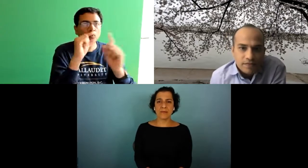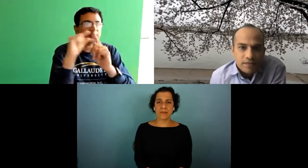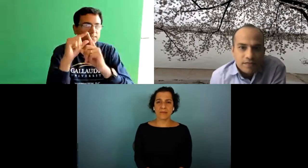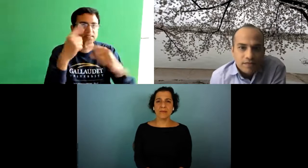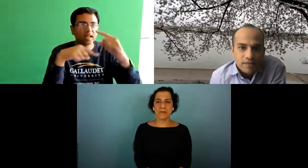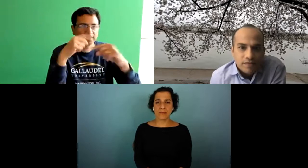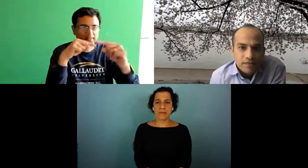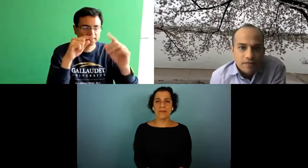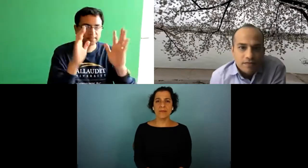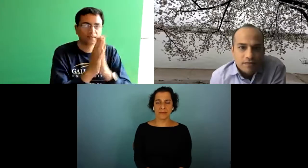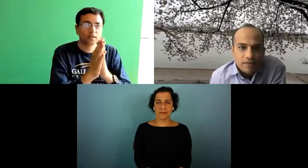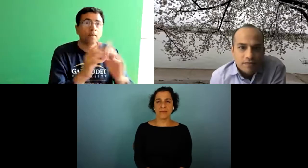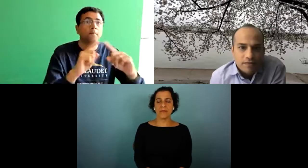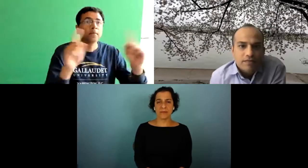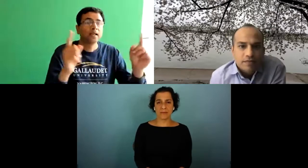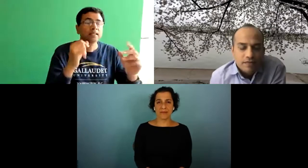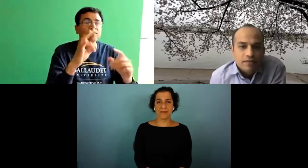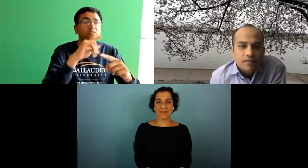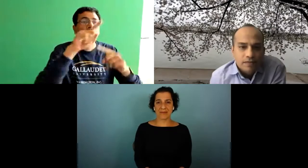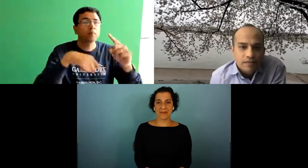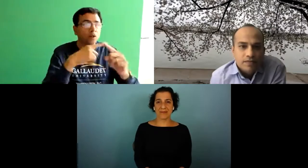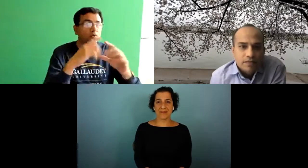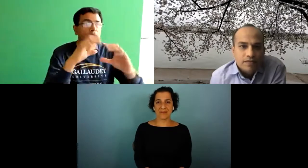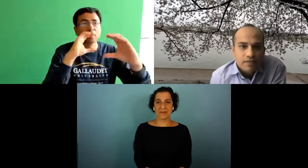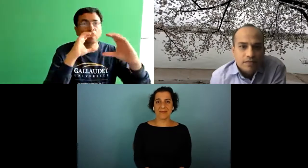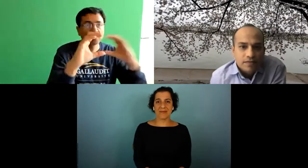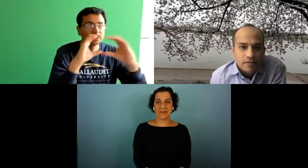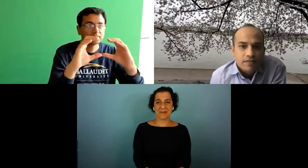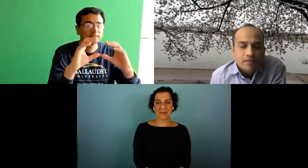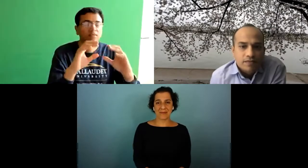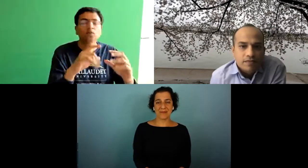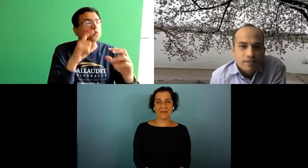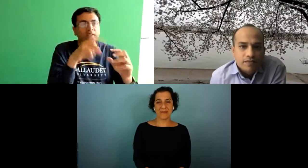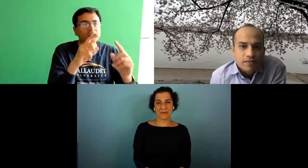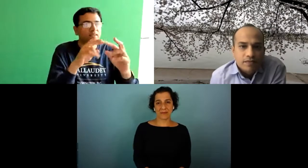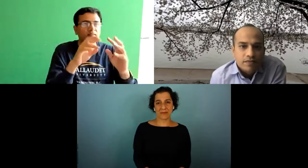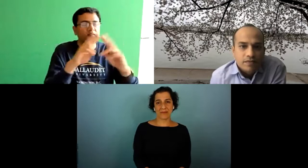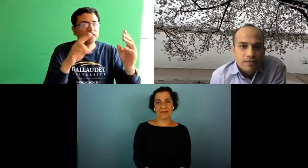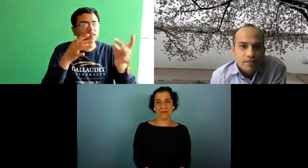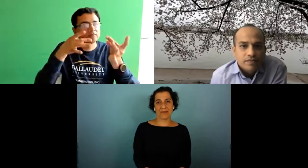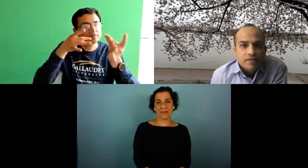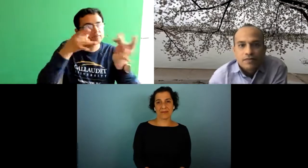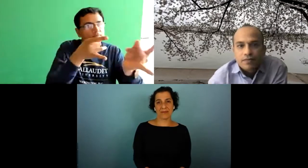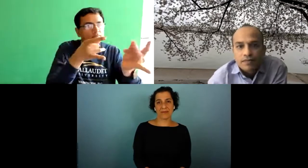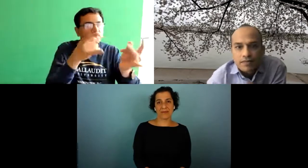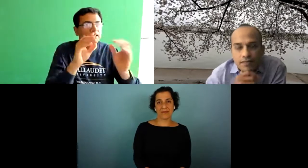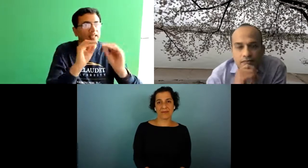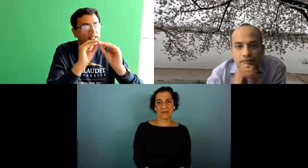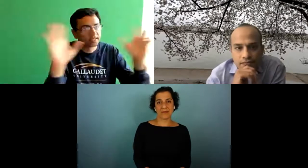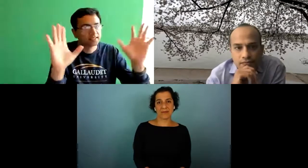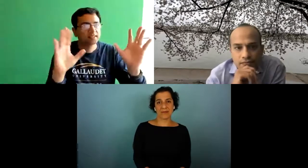with pretty simple um a pretty simple string of vocabulary but if you're expecting full communication